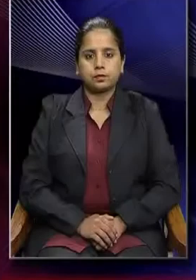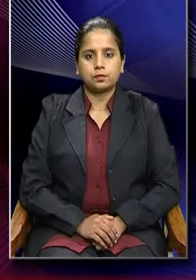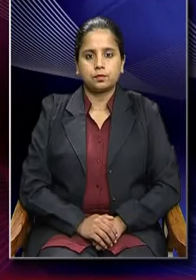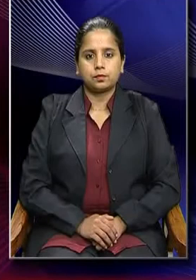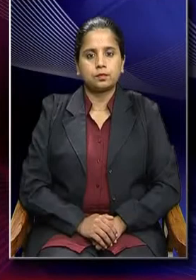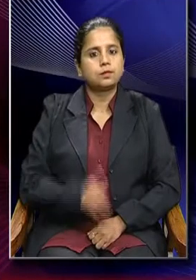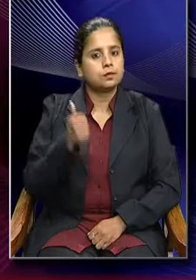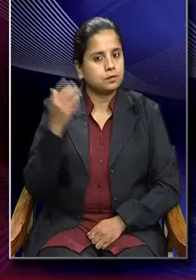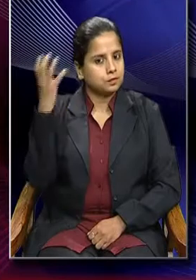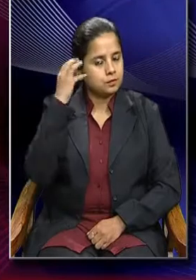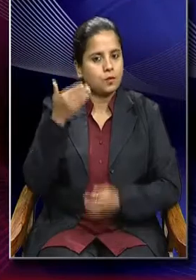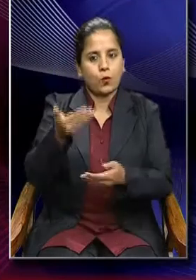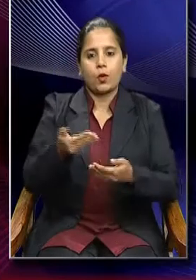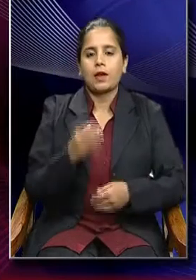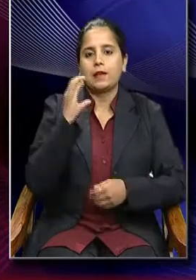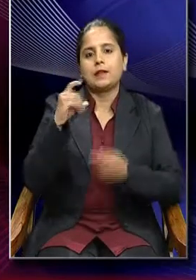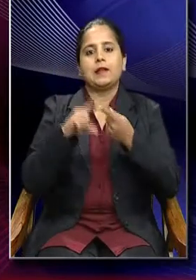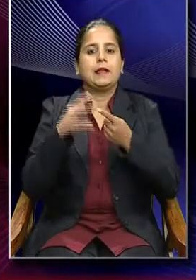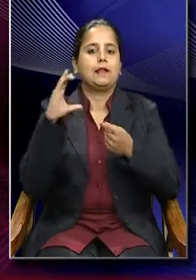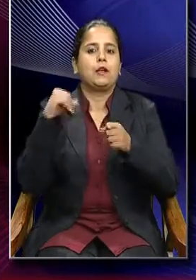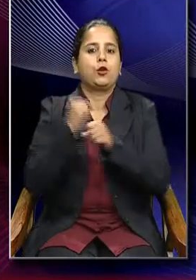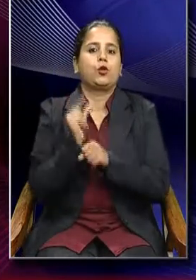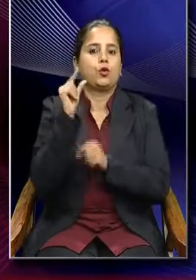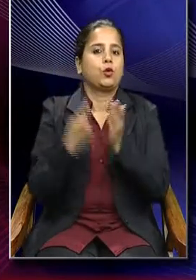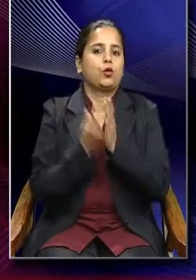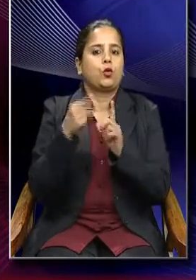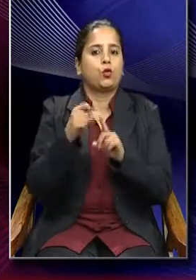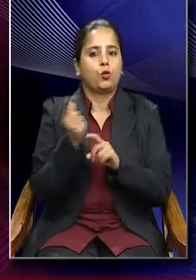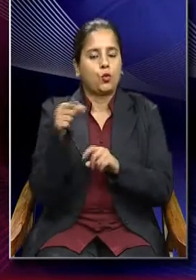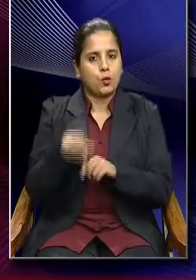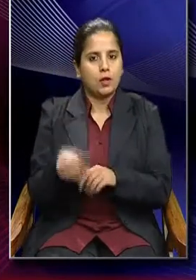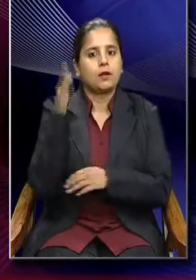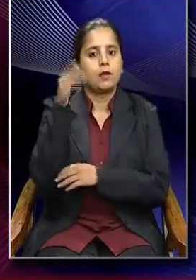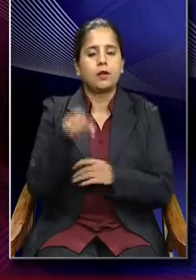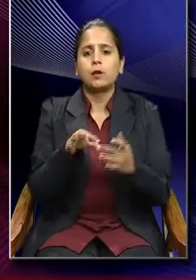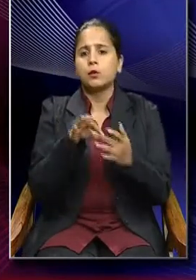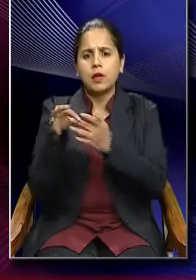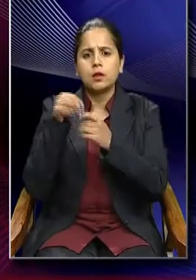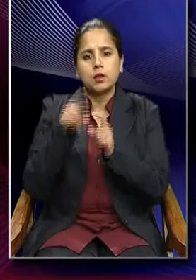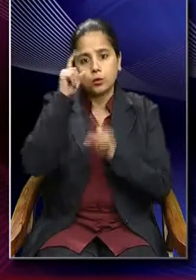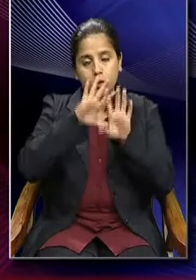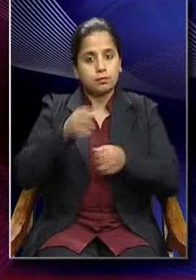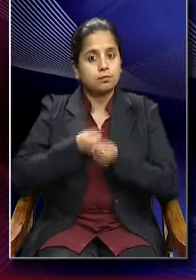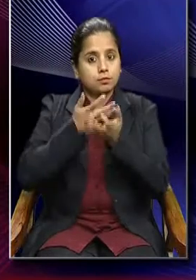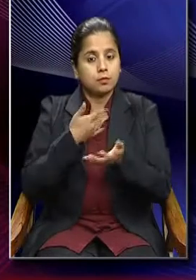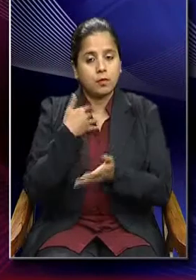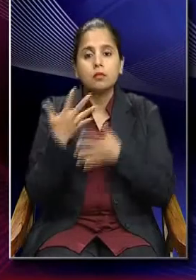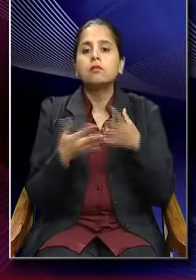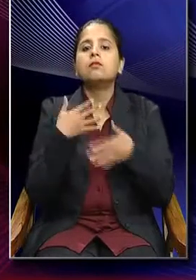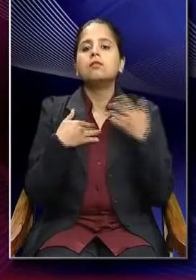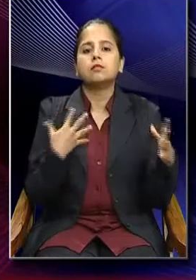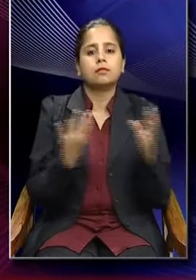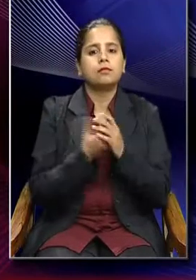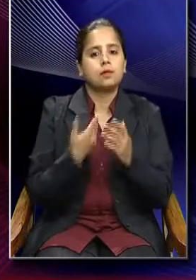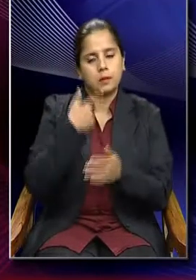Good afternoon and welcome to CEC Gurukul Lecture. In today's special lecture on symbolic expression, we have with us Ms.